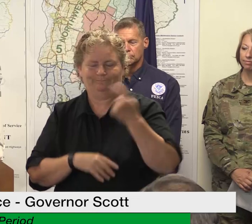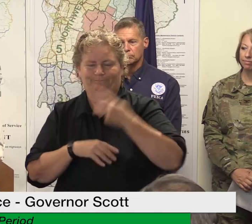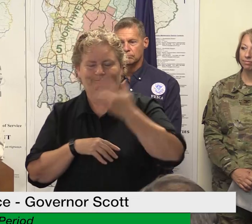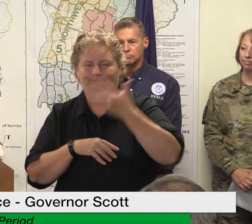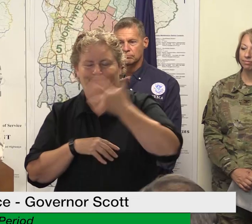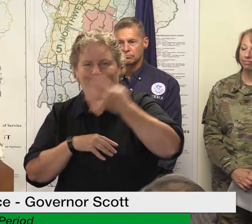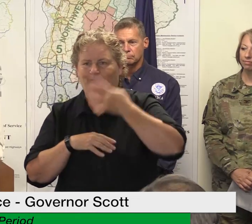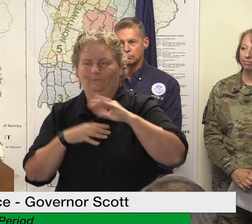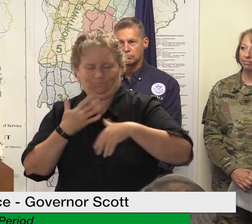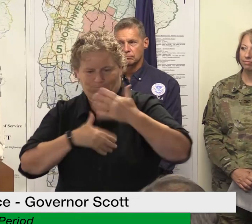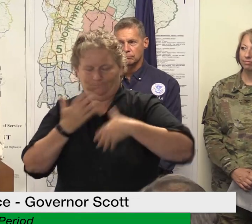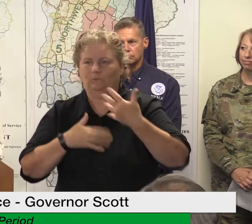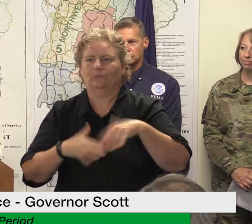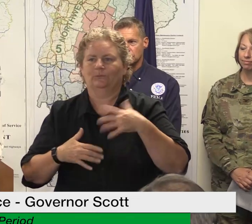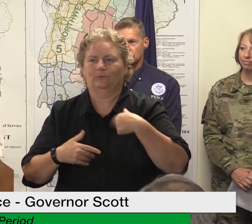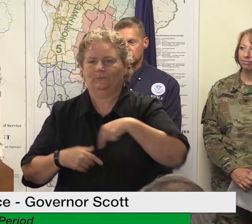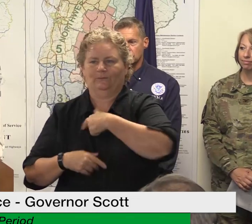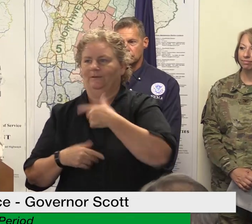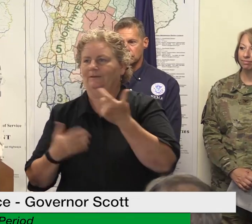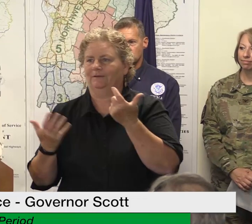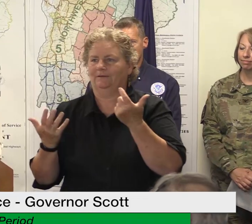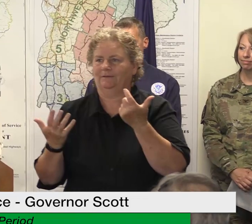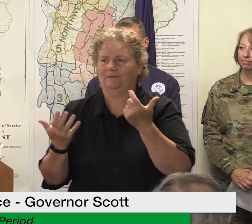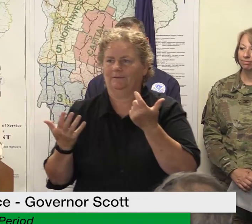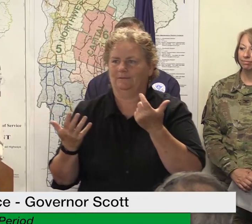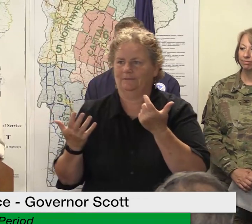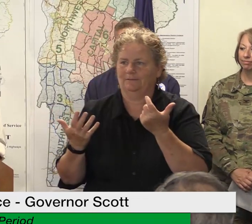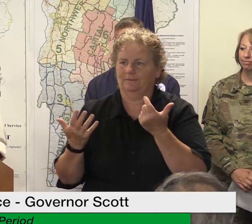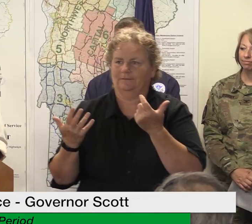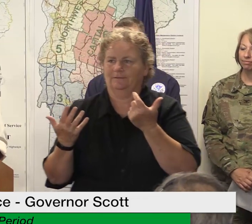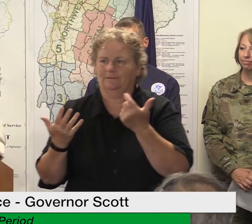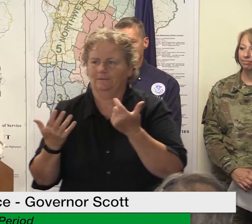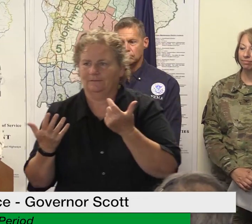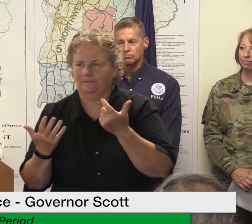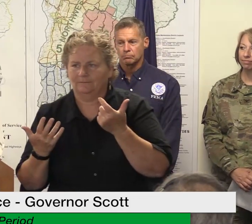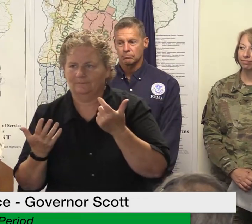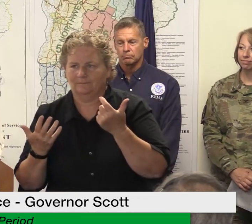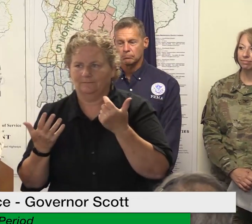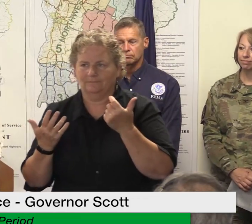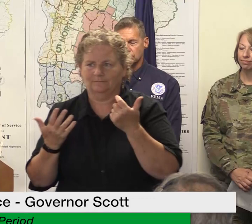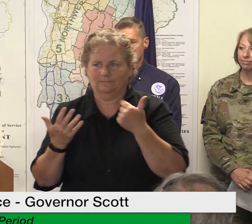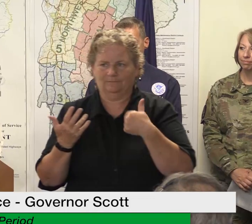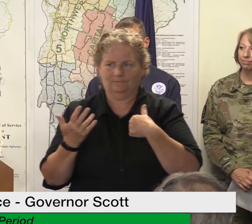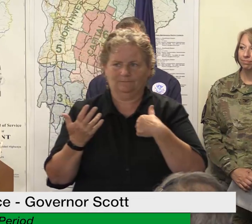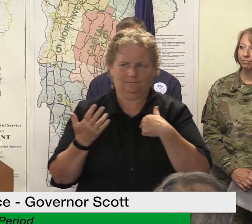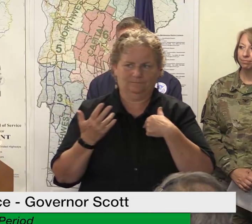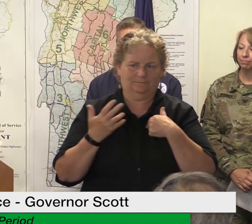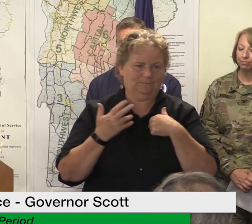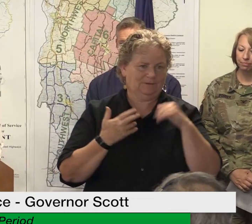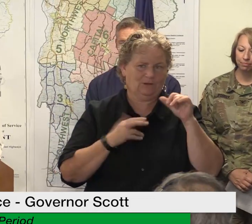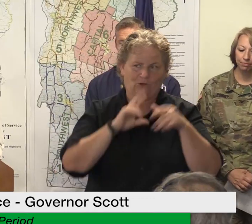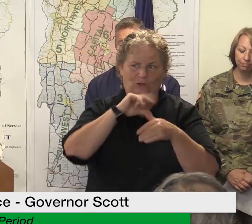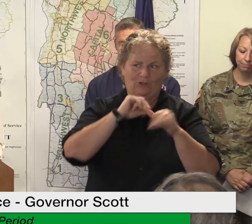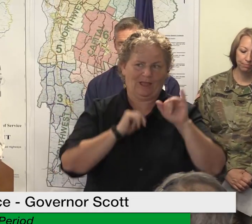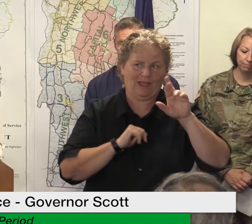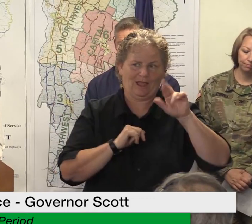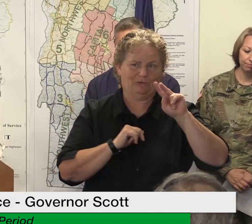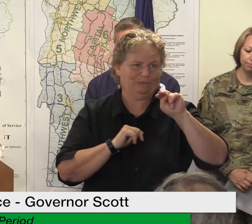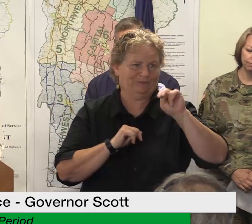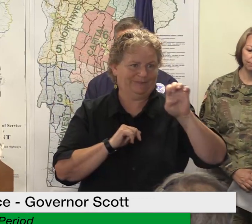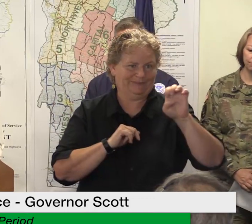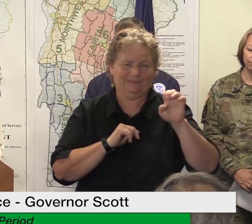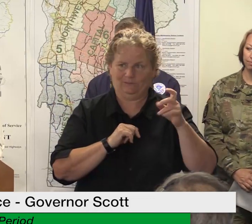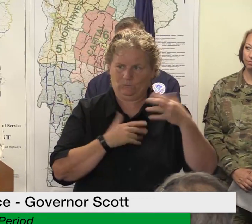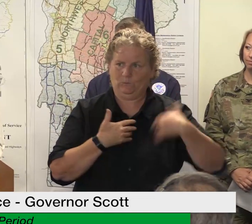i'd have to say um we are doing um i i can't say enough about all the first responders uh the